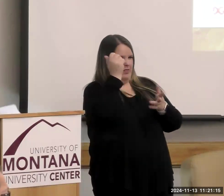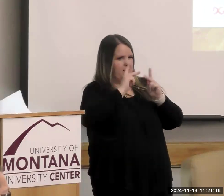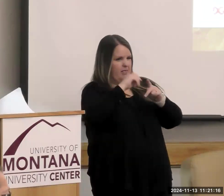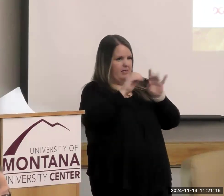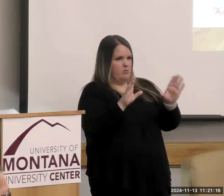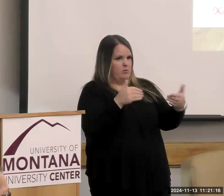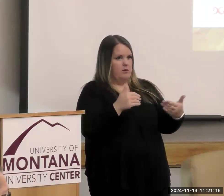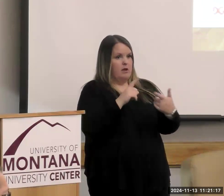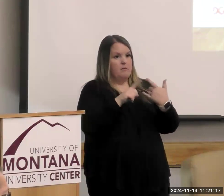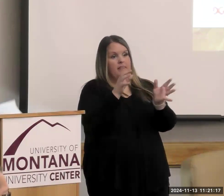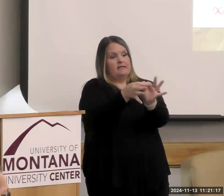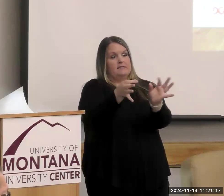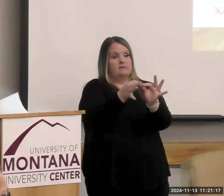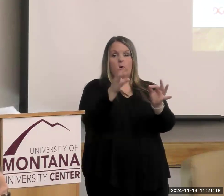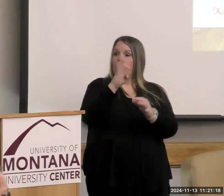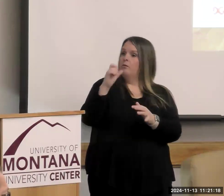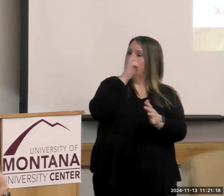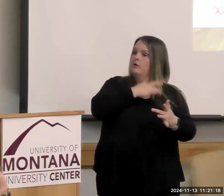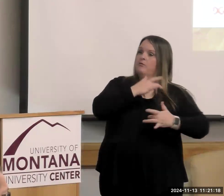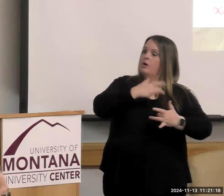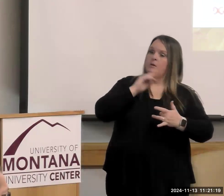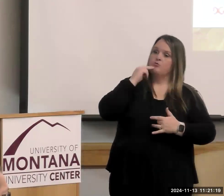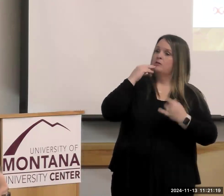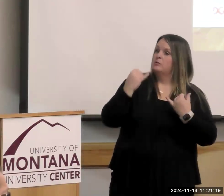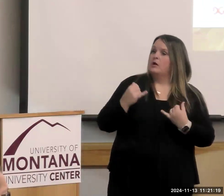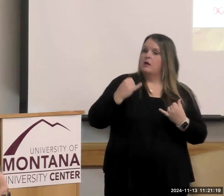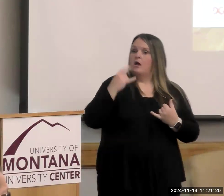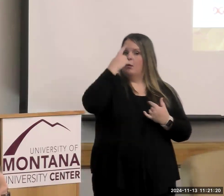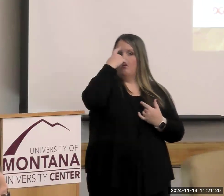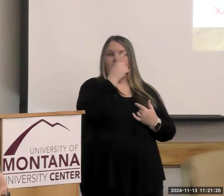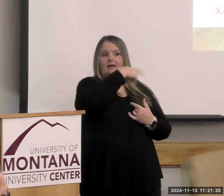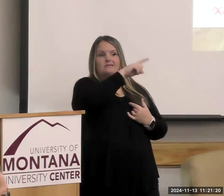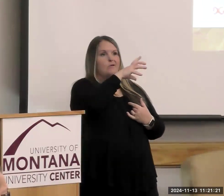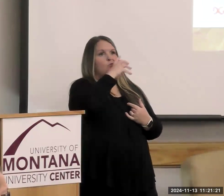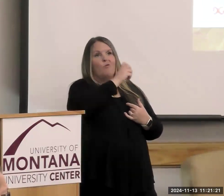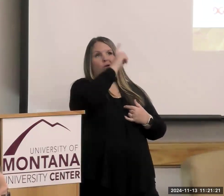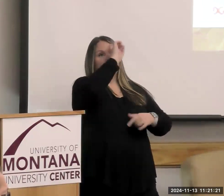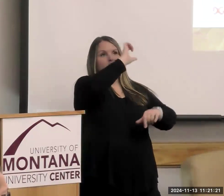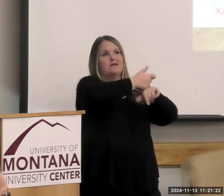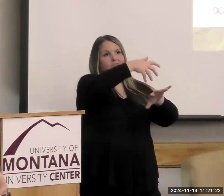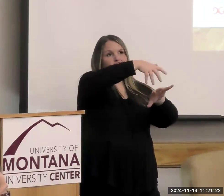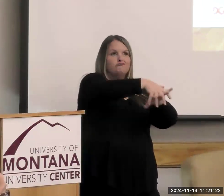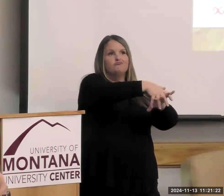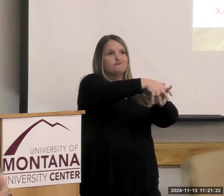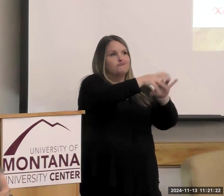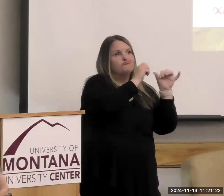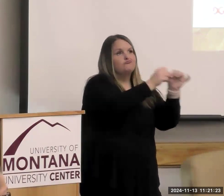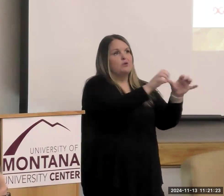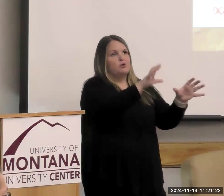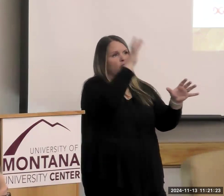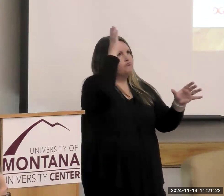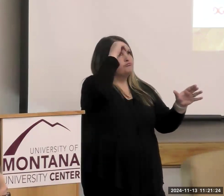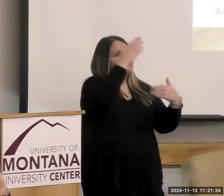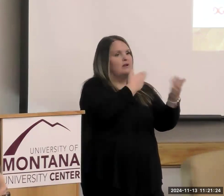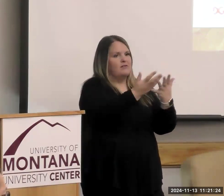there was a statement about, well, we don't have to worry about their nutrition because they're old and set in their ways, and they'll do whatever they want anyway. And I was like,